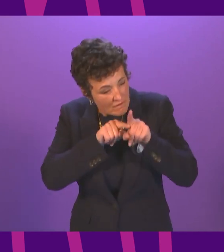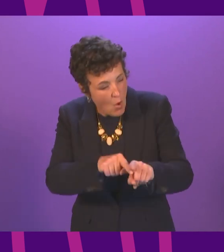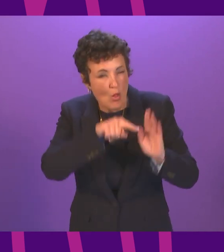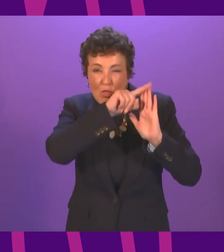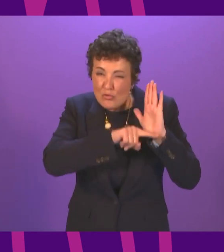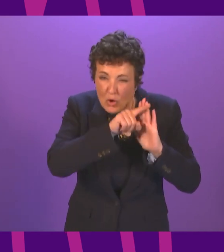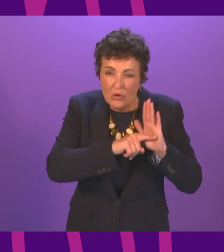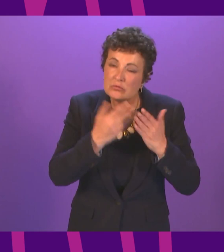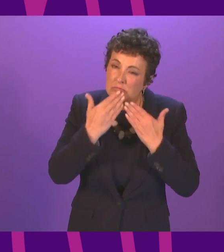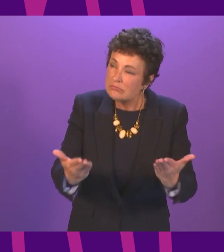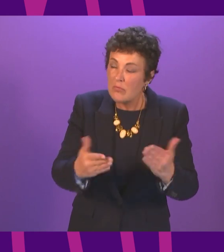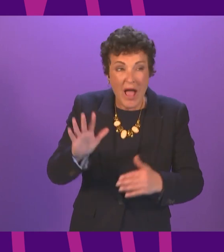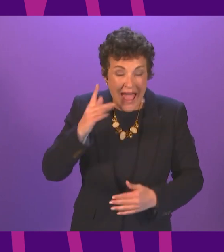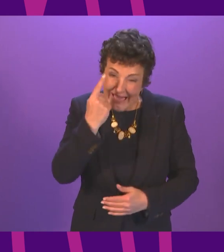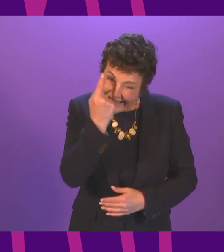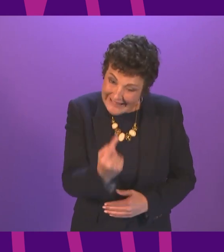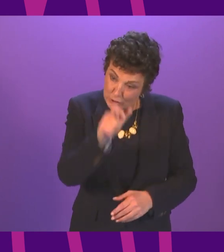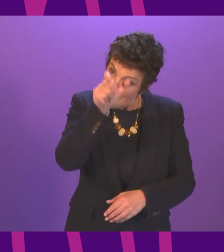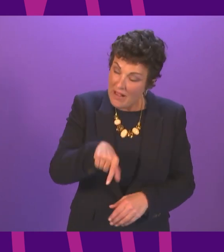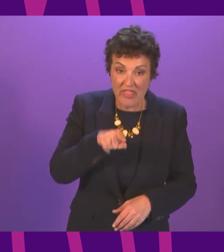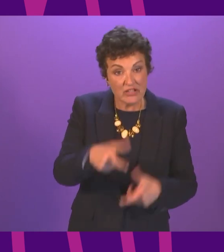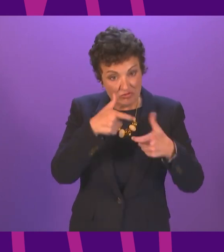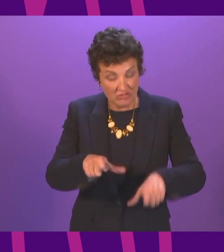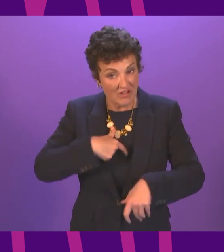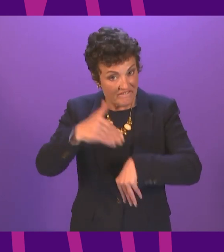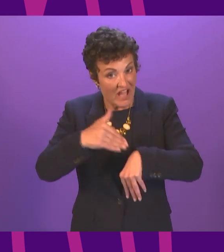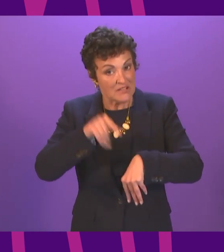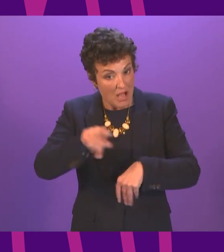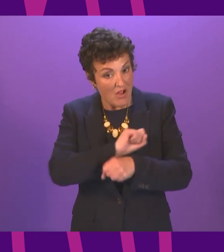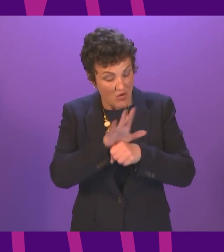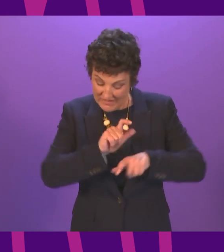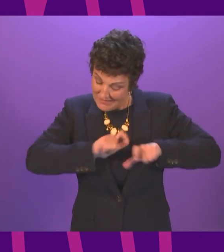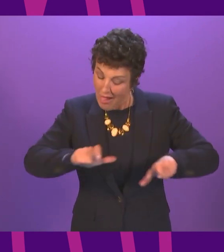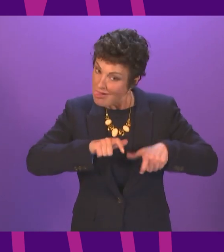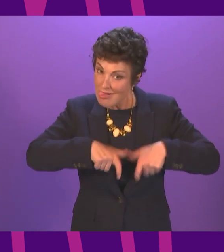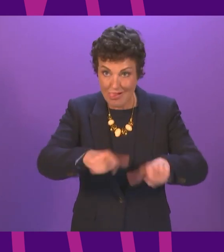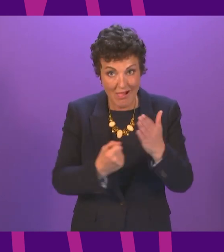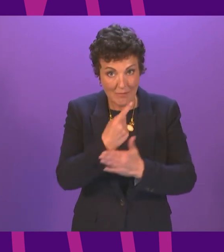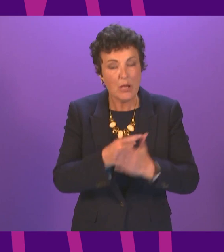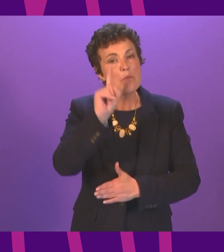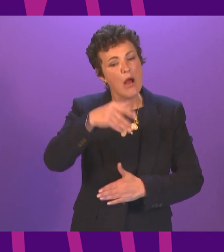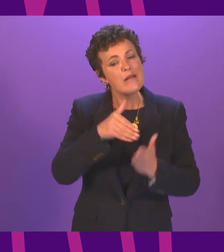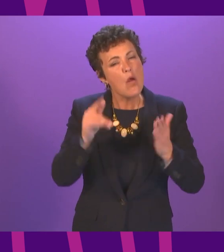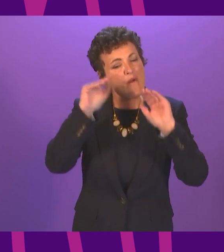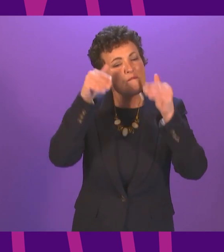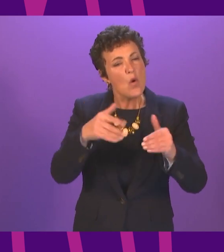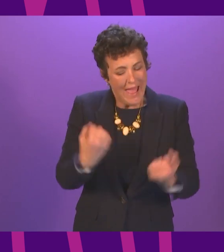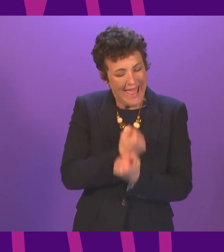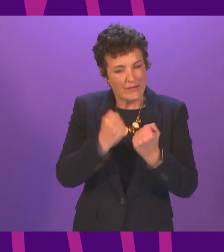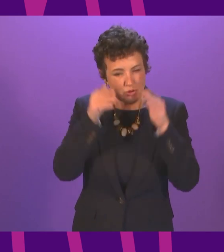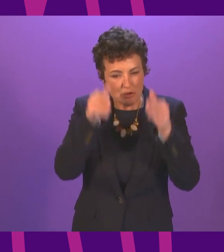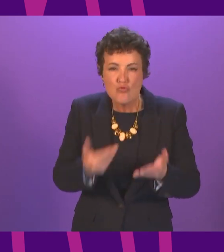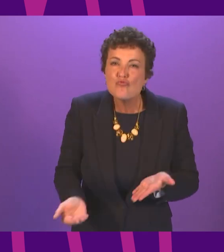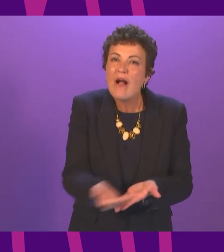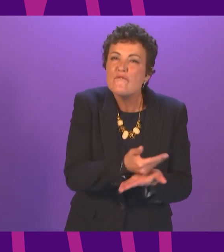Everyone in this country has been impacted in some way, and that continues today. But as we focus our energies on our recovery, we have the opportunity